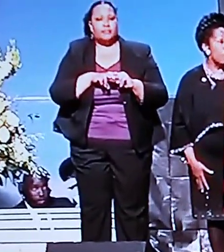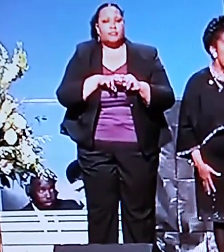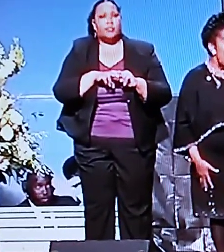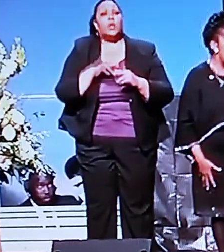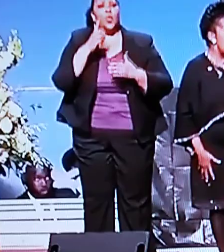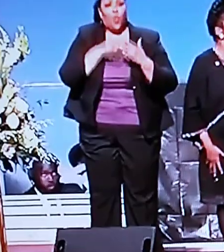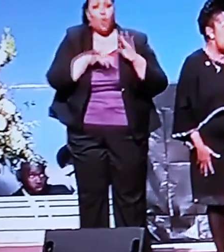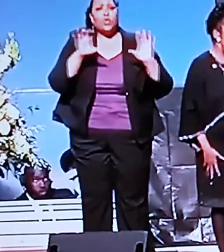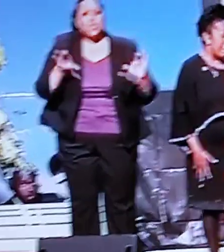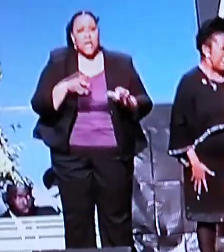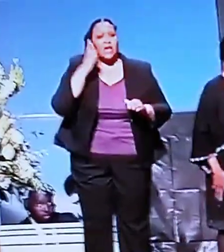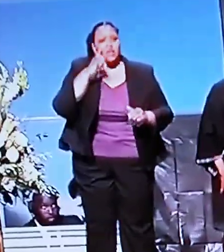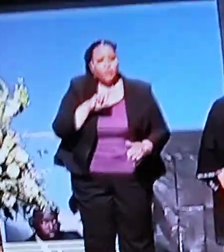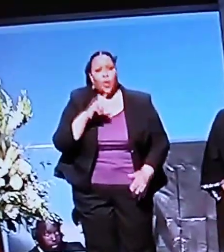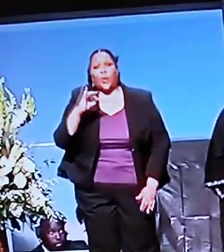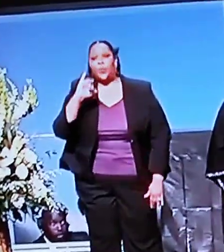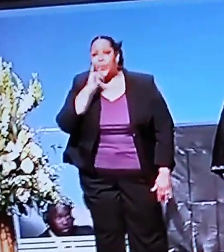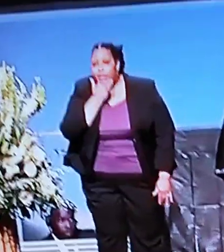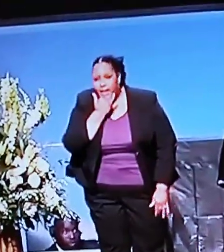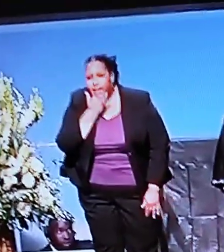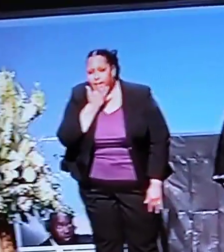What was done for wicked.